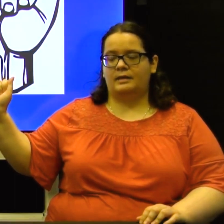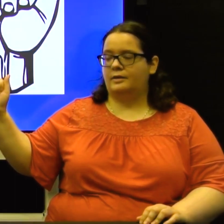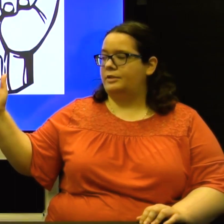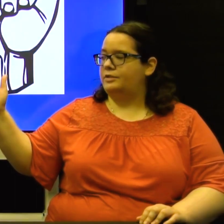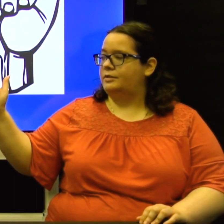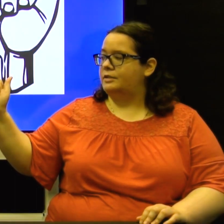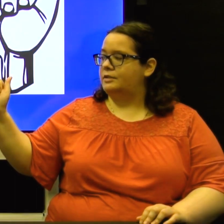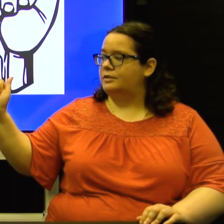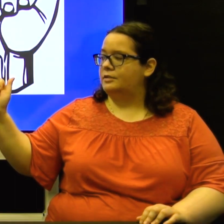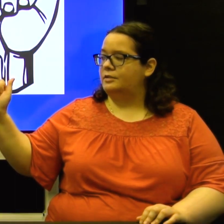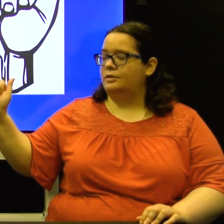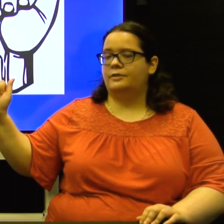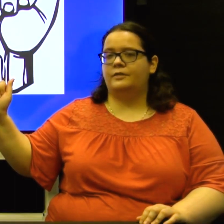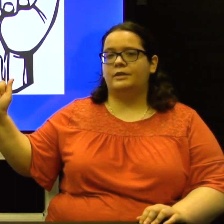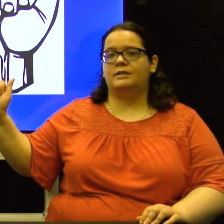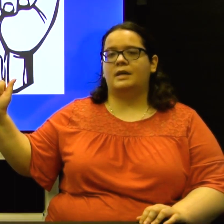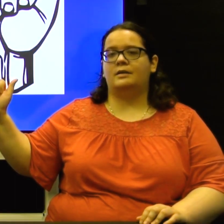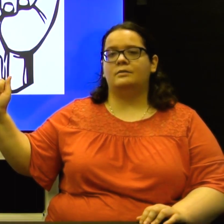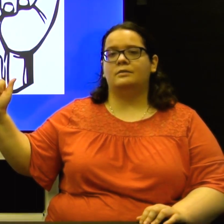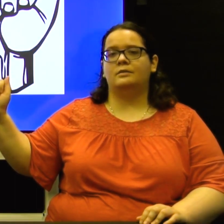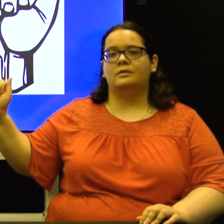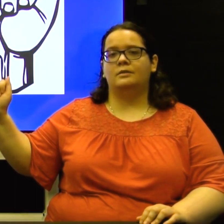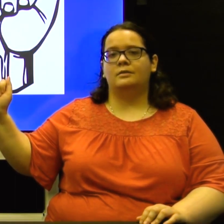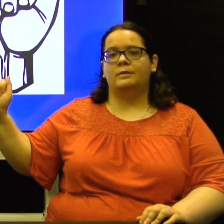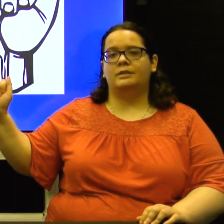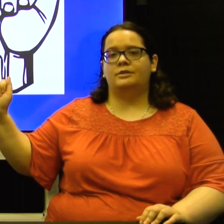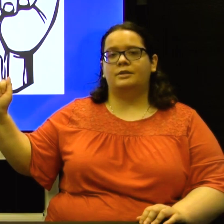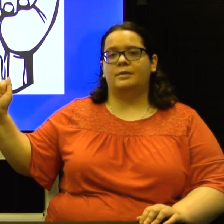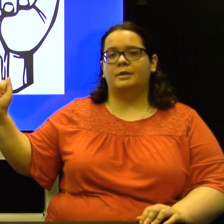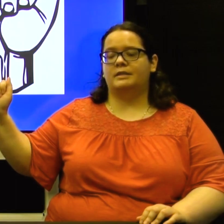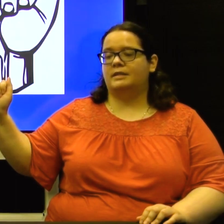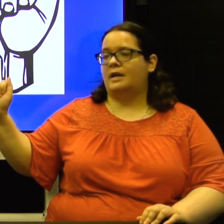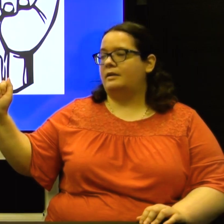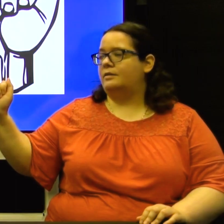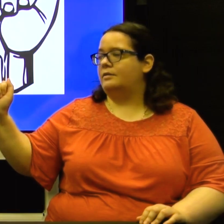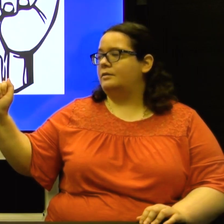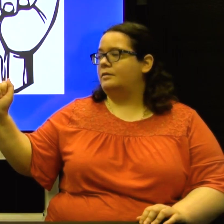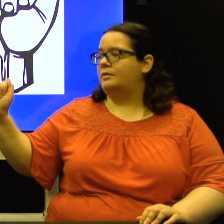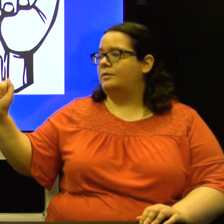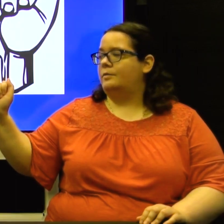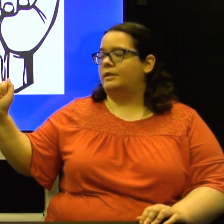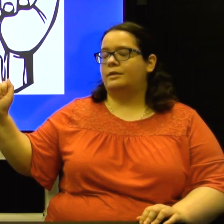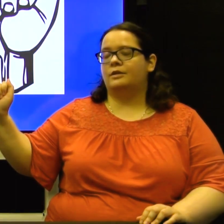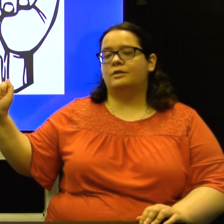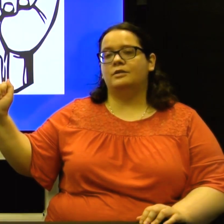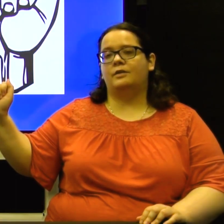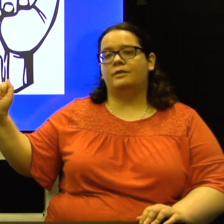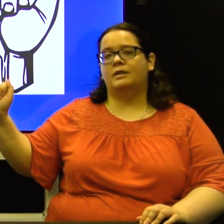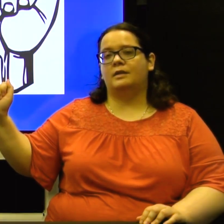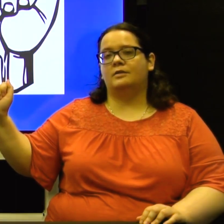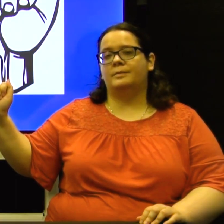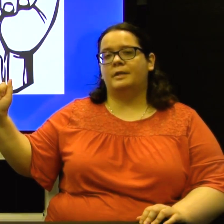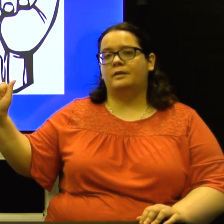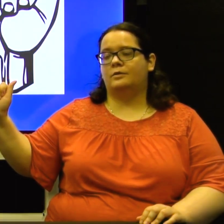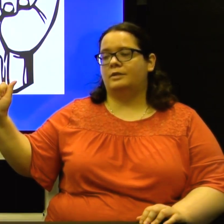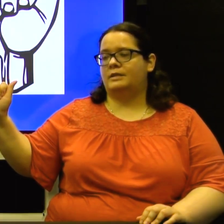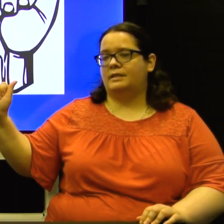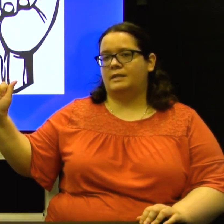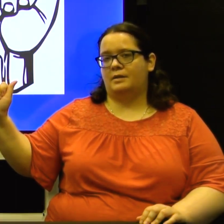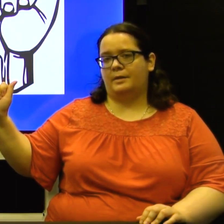language. You just curl your fingers down, rest your thumb on the side. Whether it curls over the knuckles a bit or sticks out like